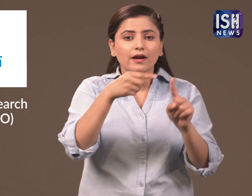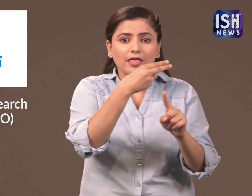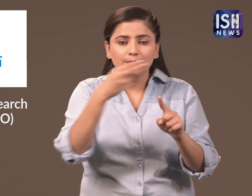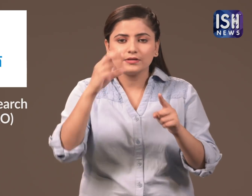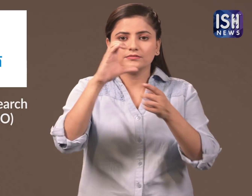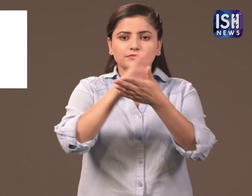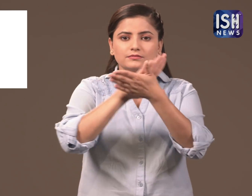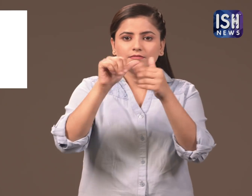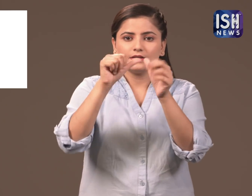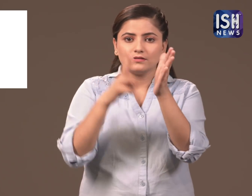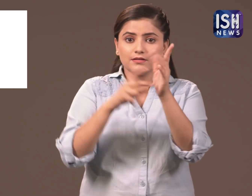Chandrayaan-2.